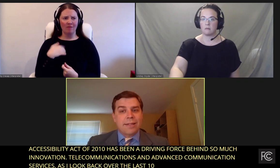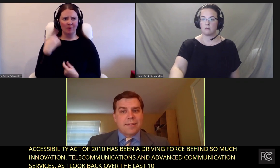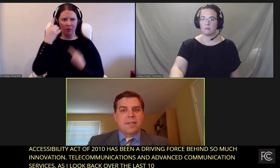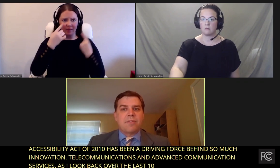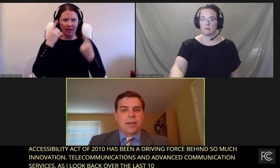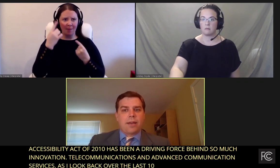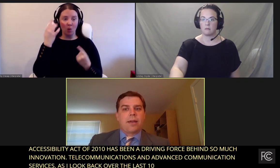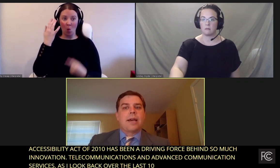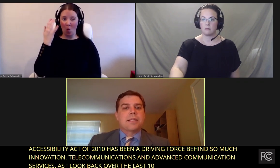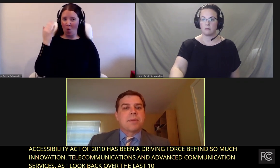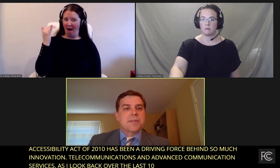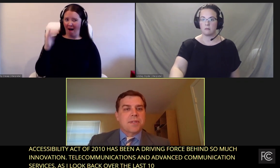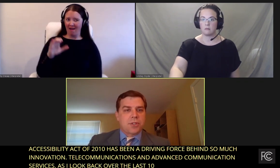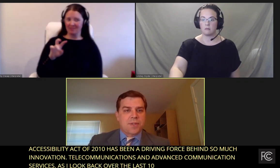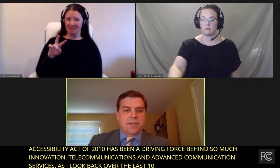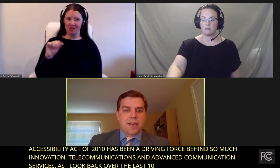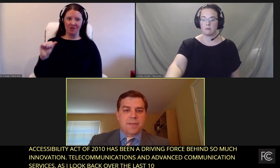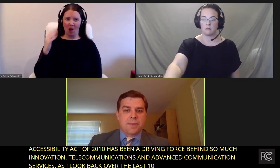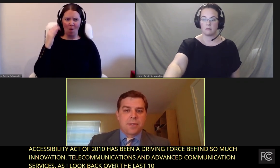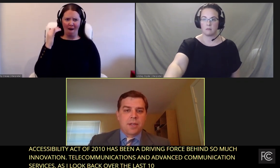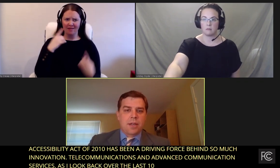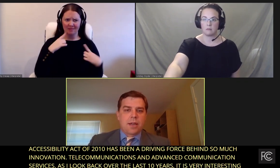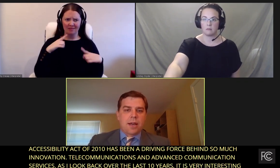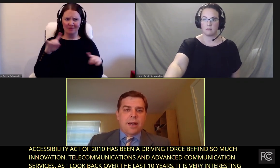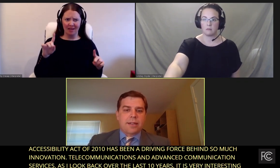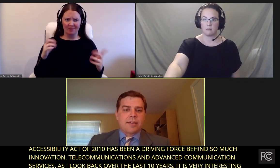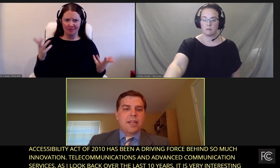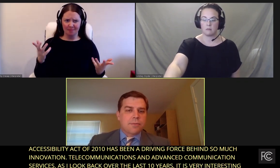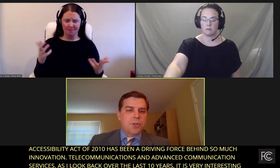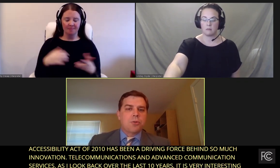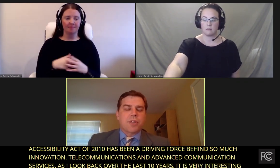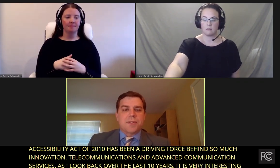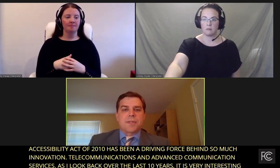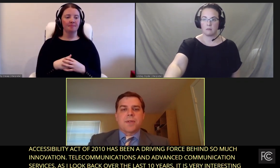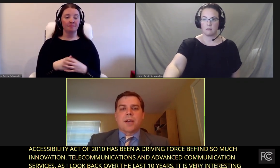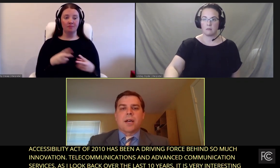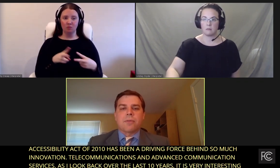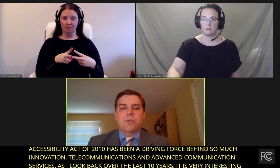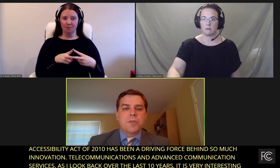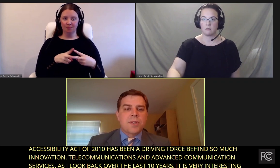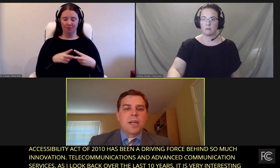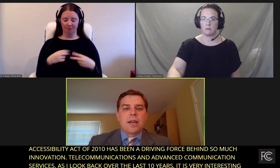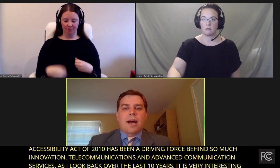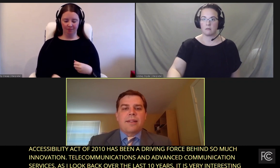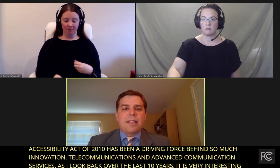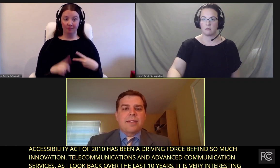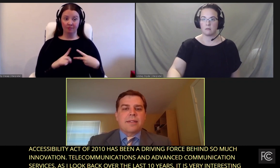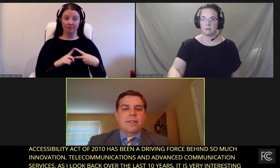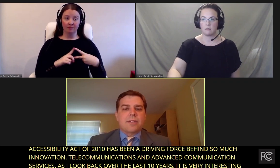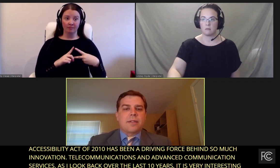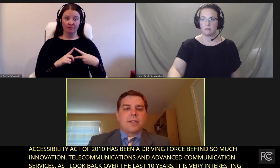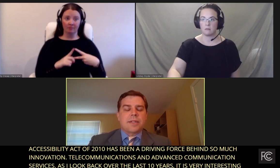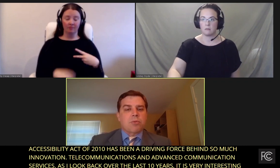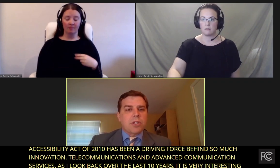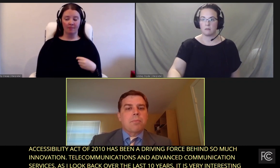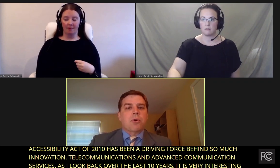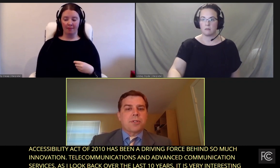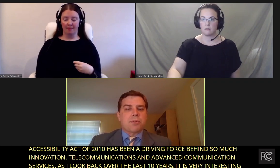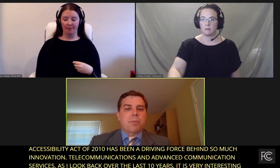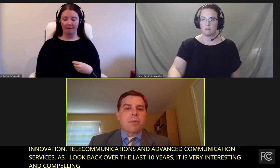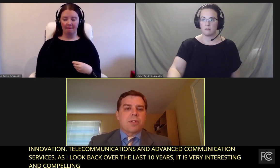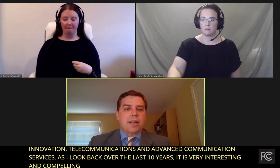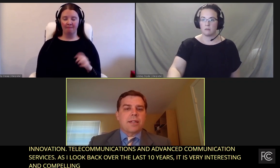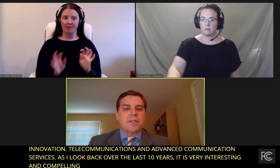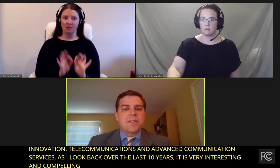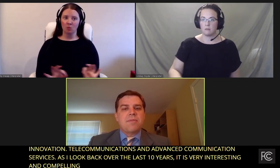why the CVAA has been such a success. I think of two reasons. First, I think that it's really